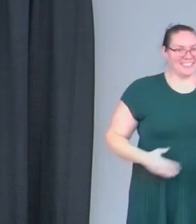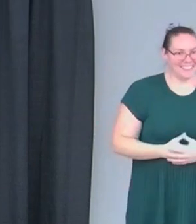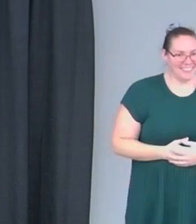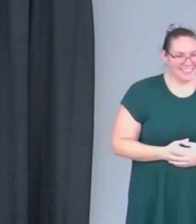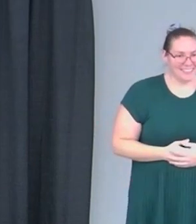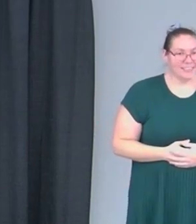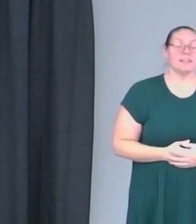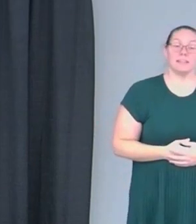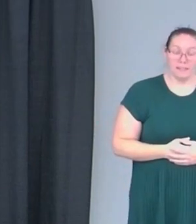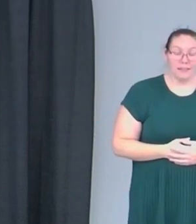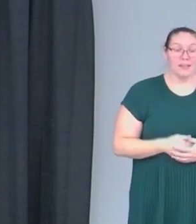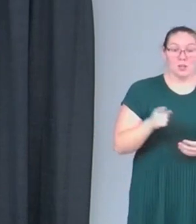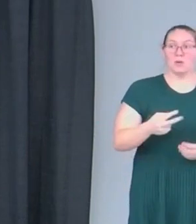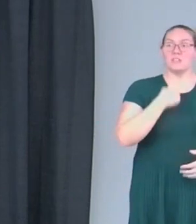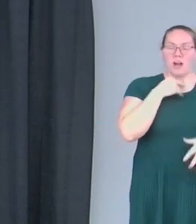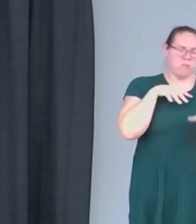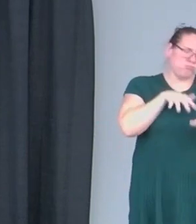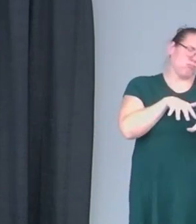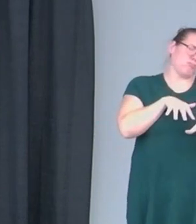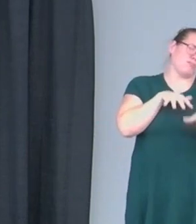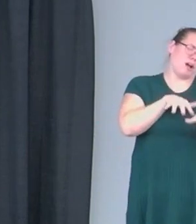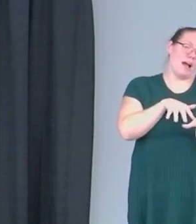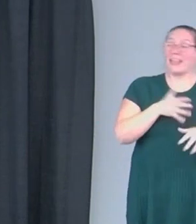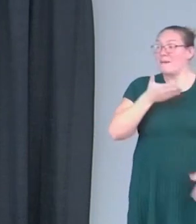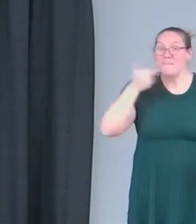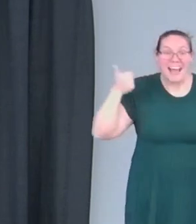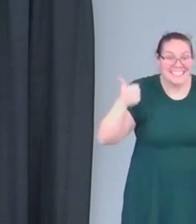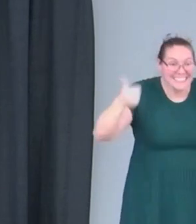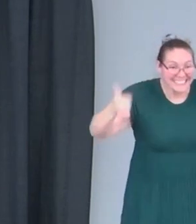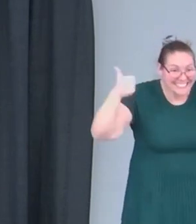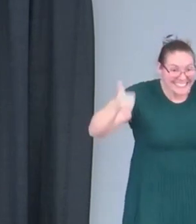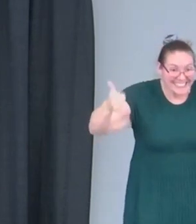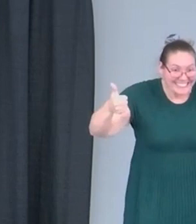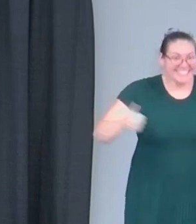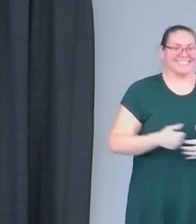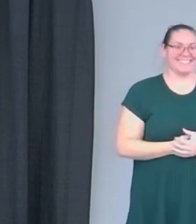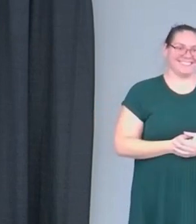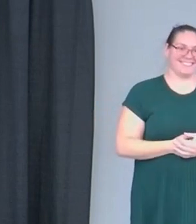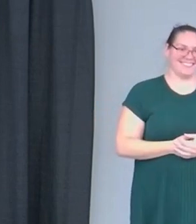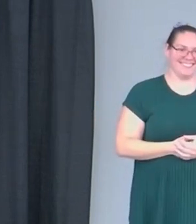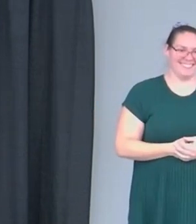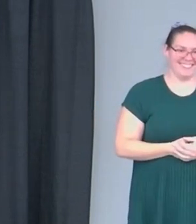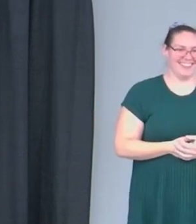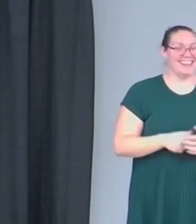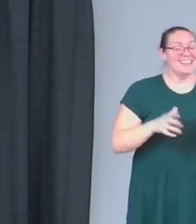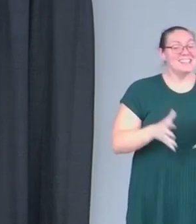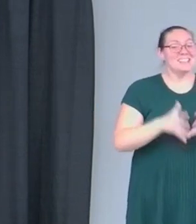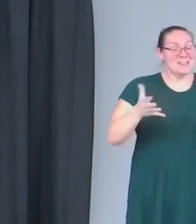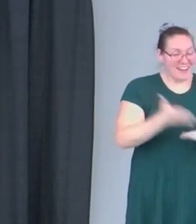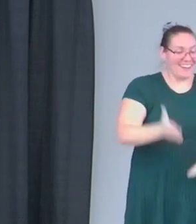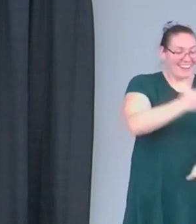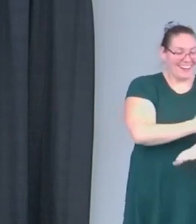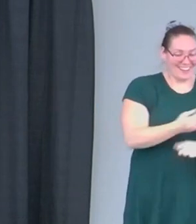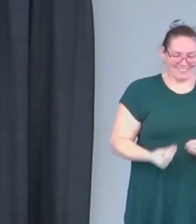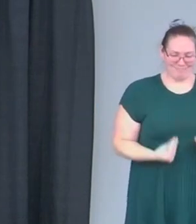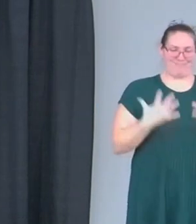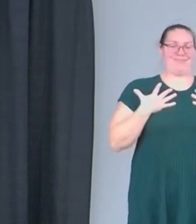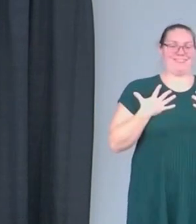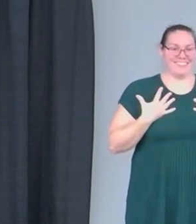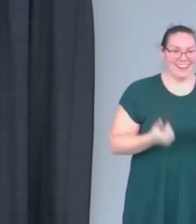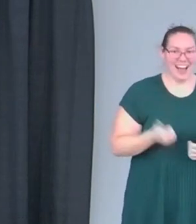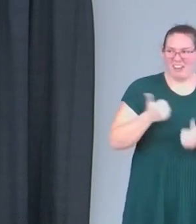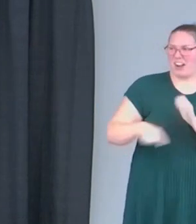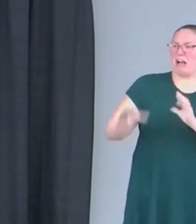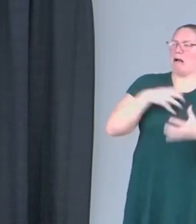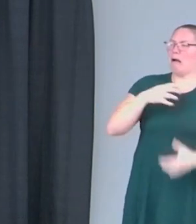And I'm like, man, you was just stuck in traffic was the best thing. It did so much for me this last hour. Everybody else over